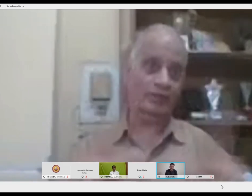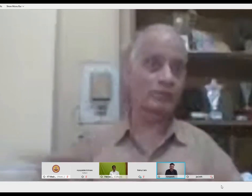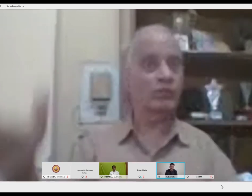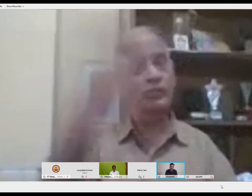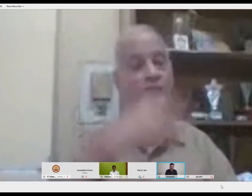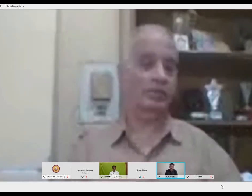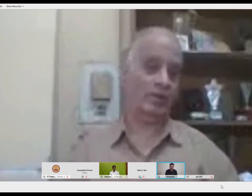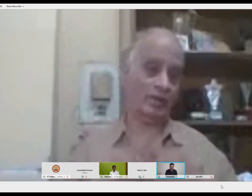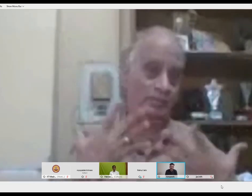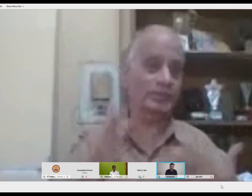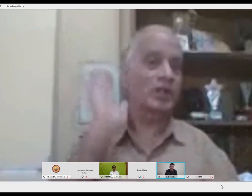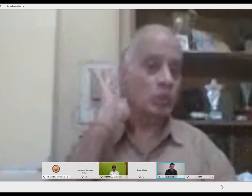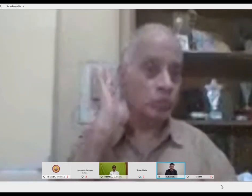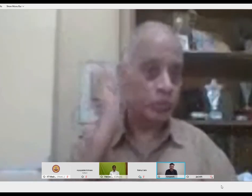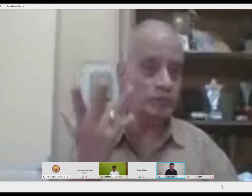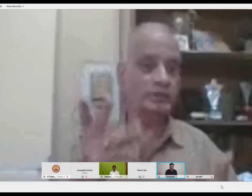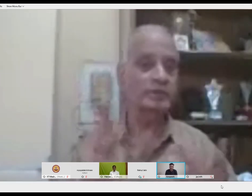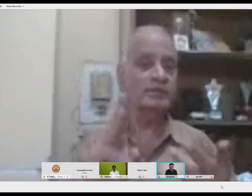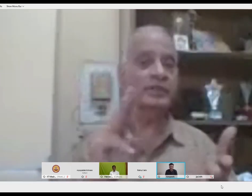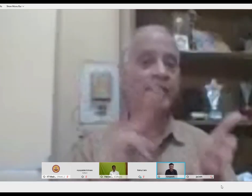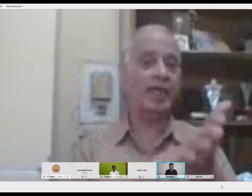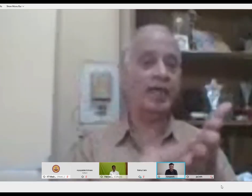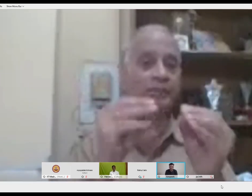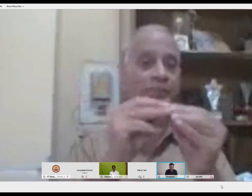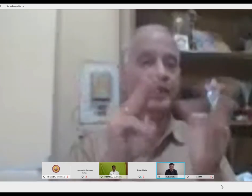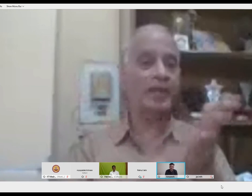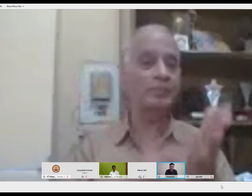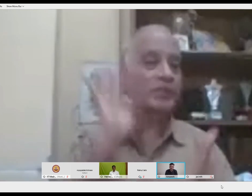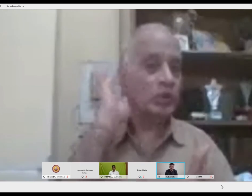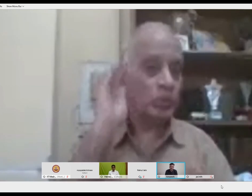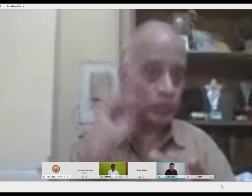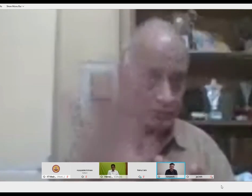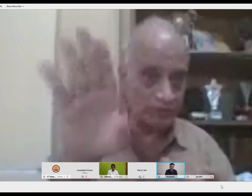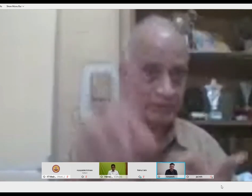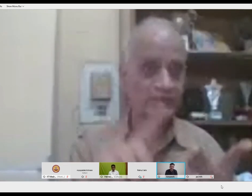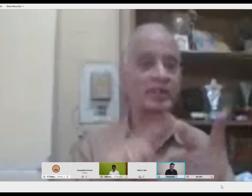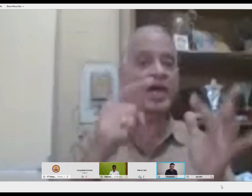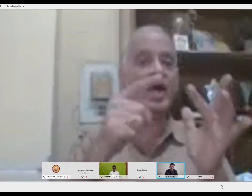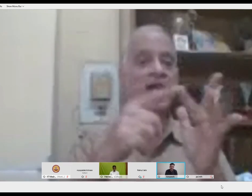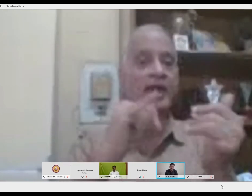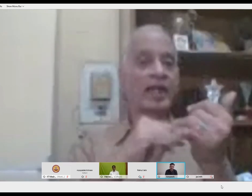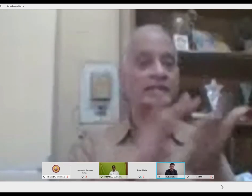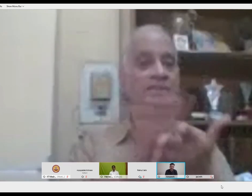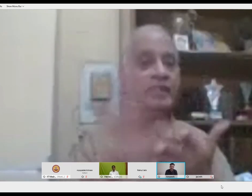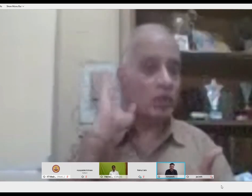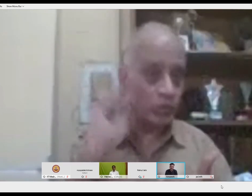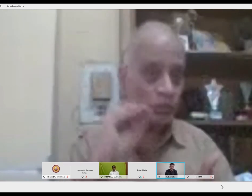so the whole scenario changed and now sign language is being used everywhere. So we have a lot of sign language